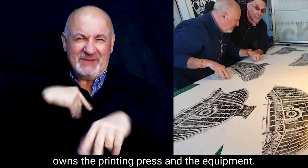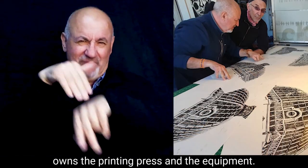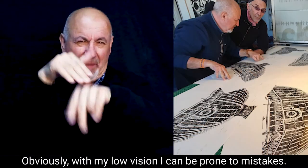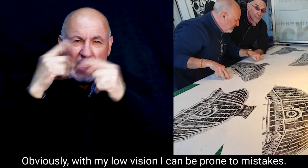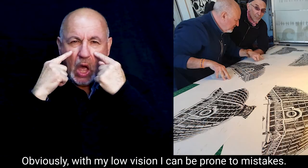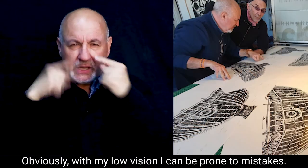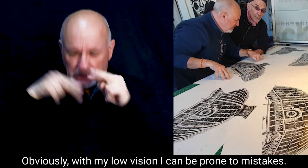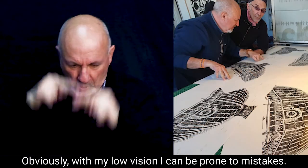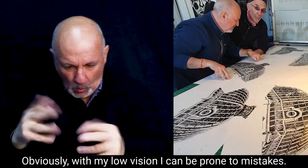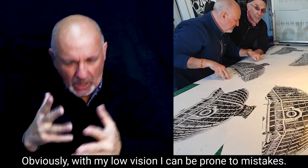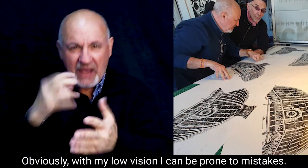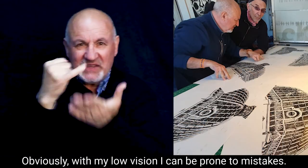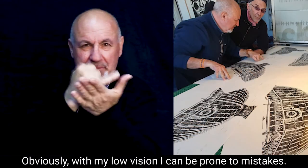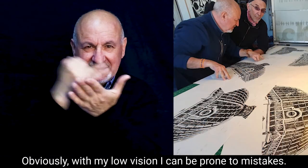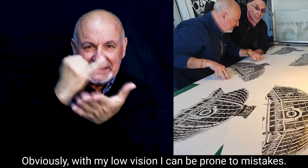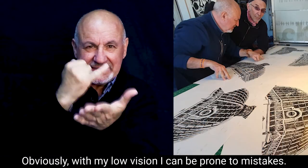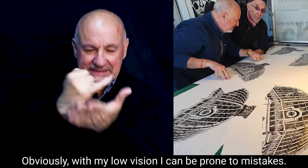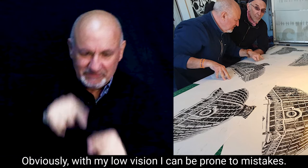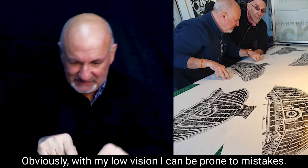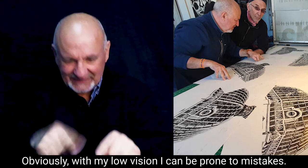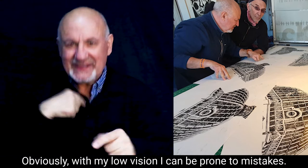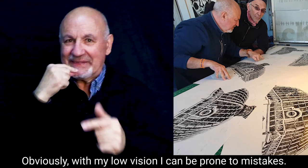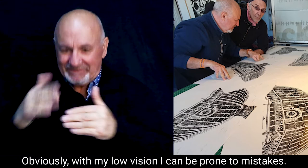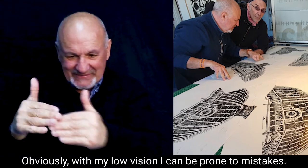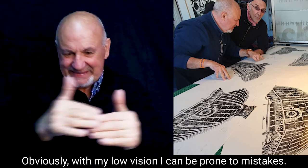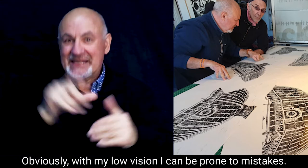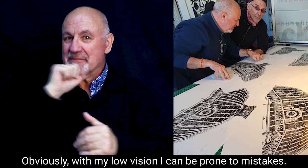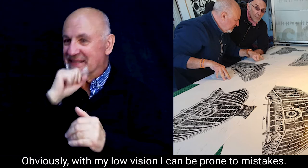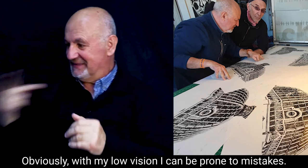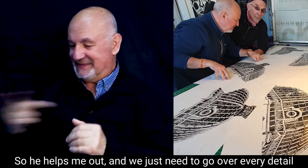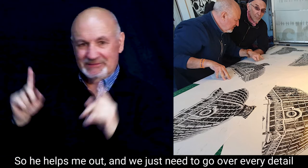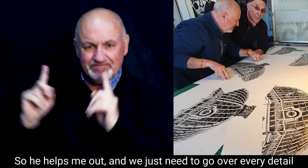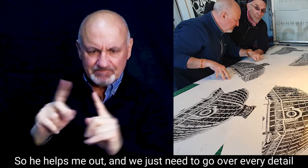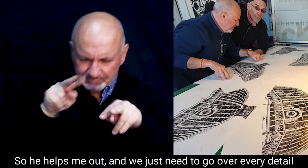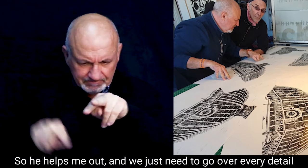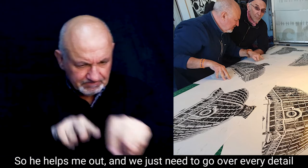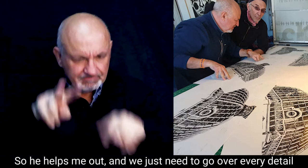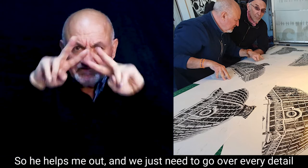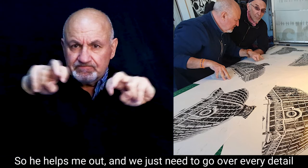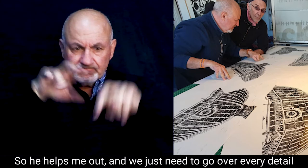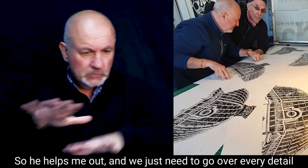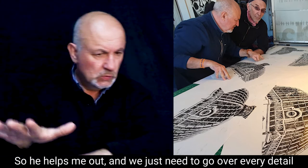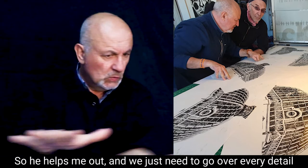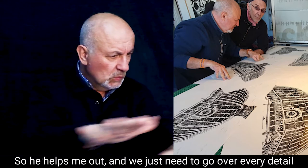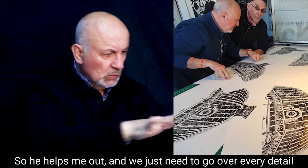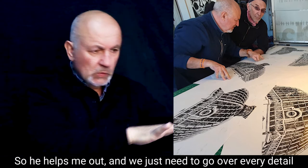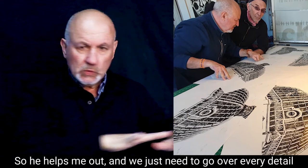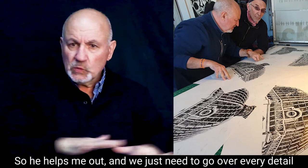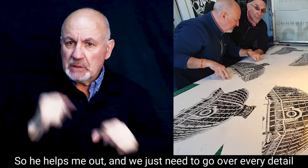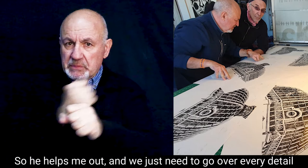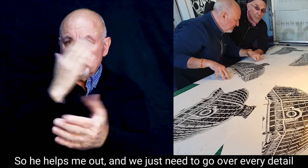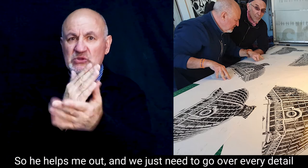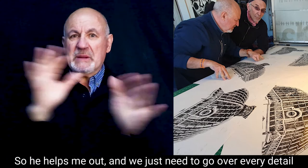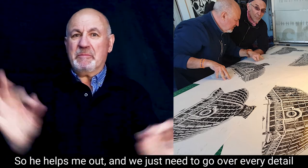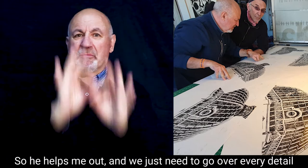equipment. Obviously with my low vision, I can be prone to mistakes. So he helps me out and we just need to go